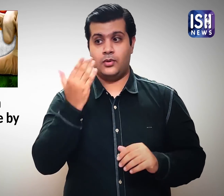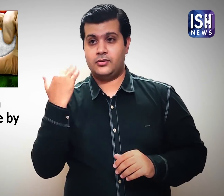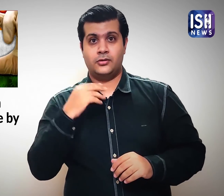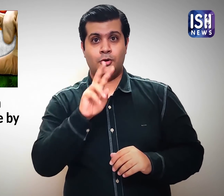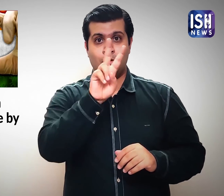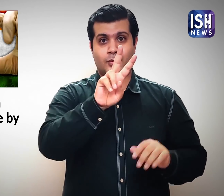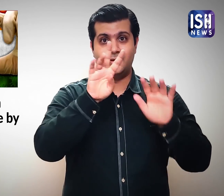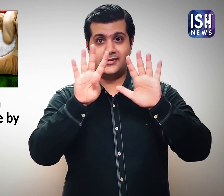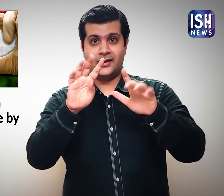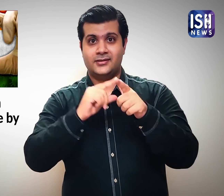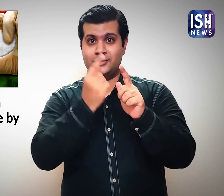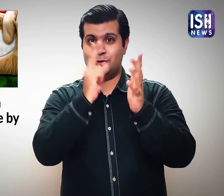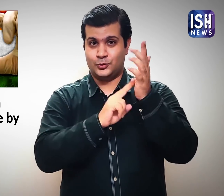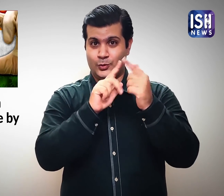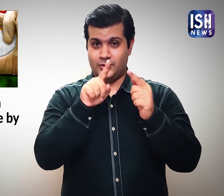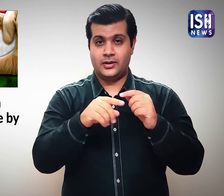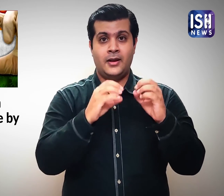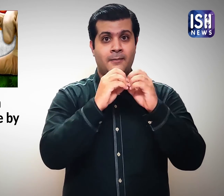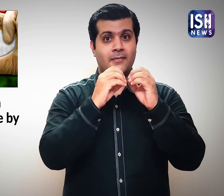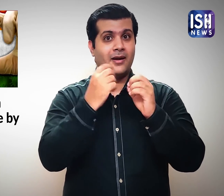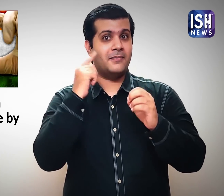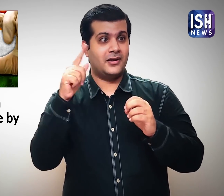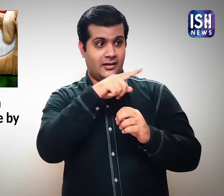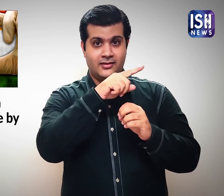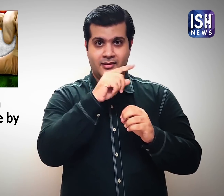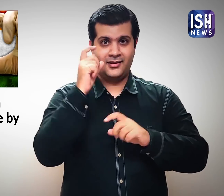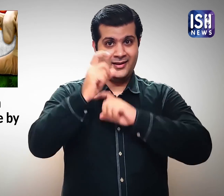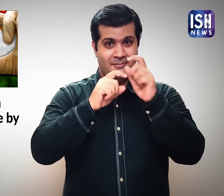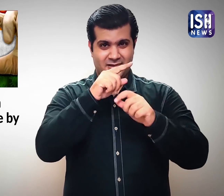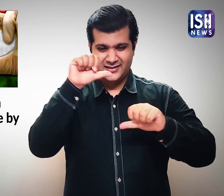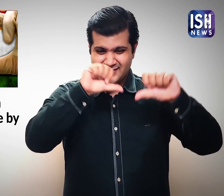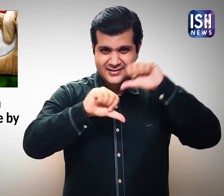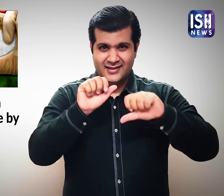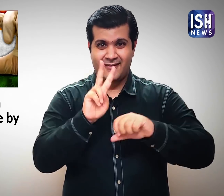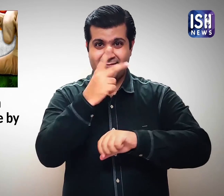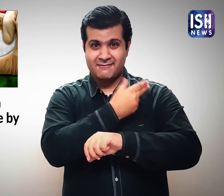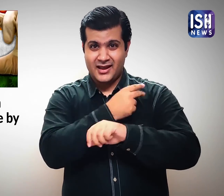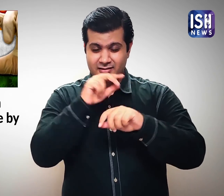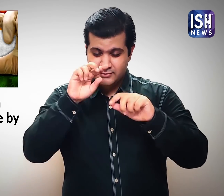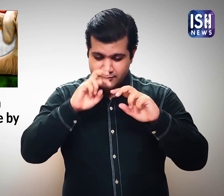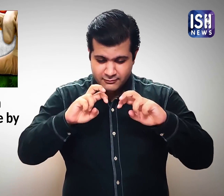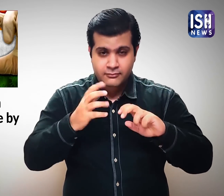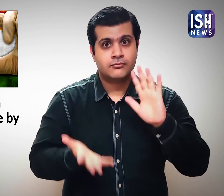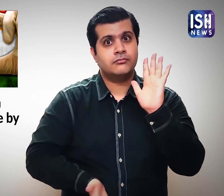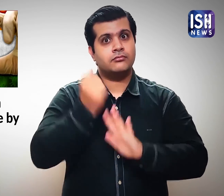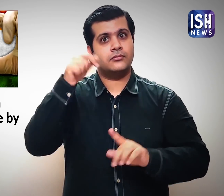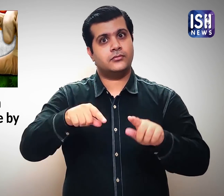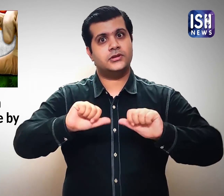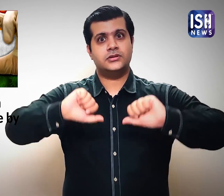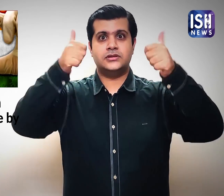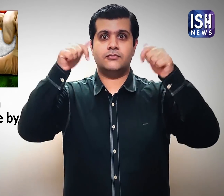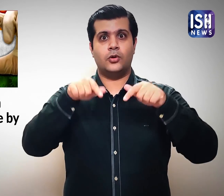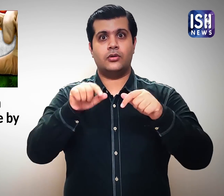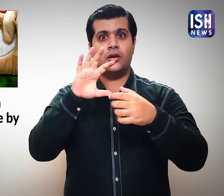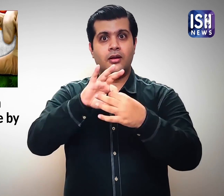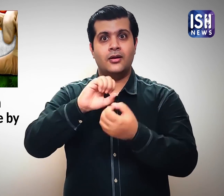On Monday, 29th June, BBIL claimed that they successfully developed a COVID-19